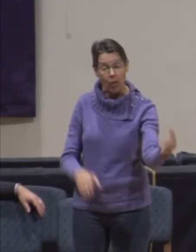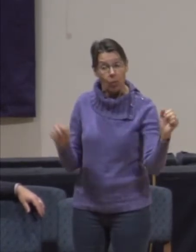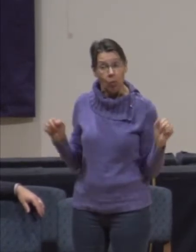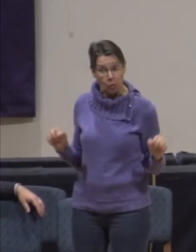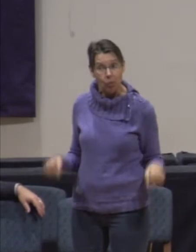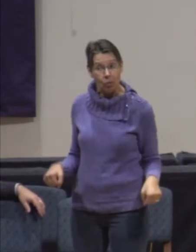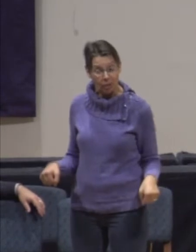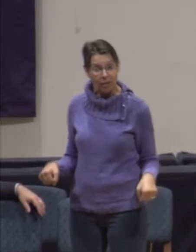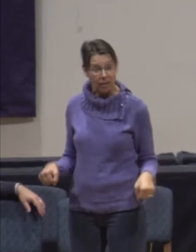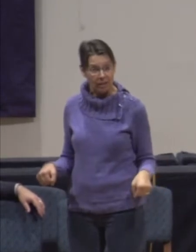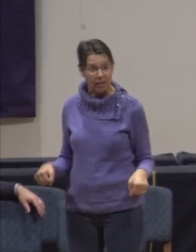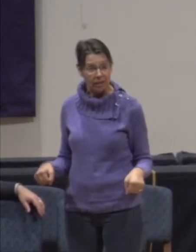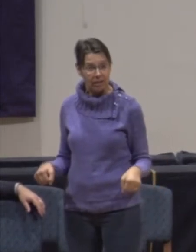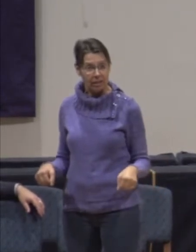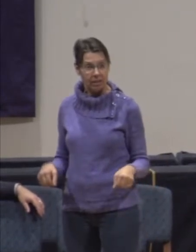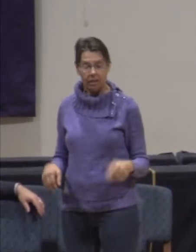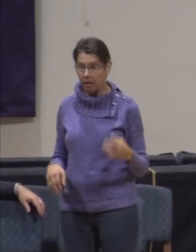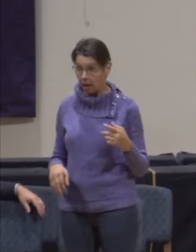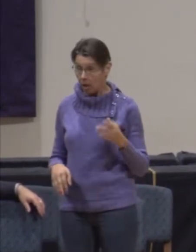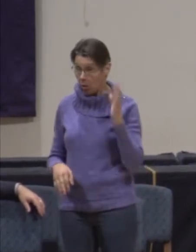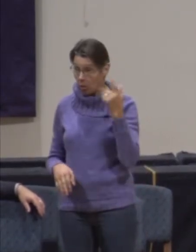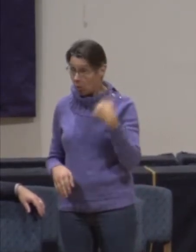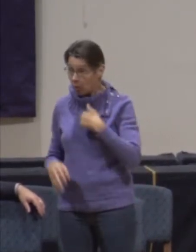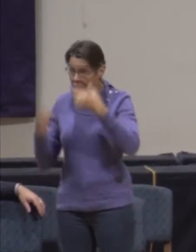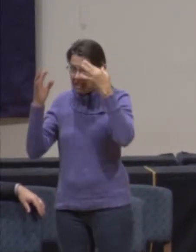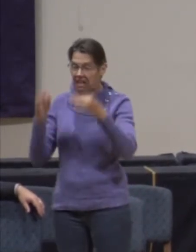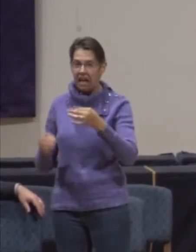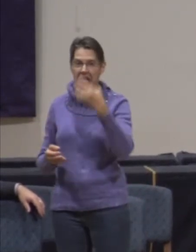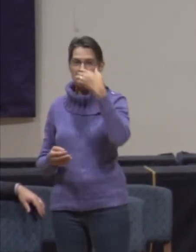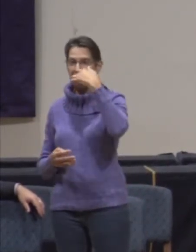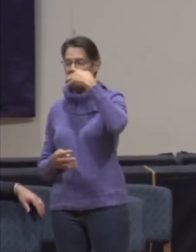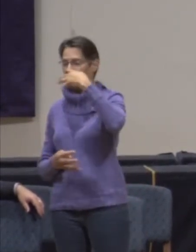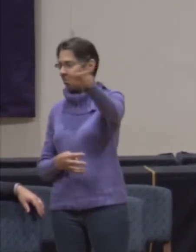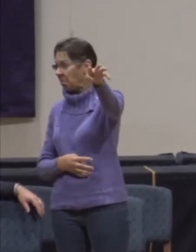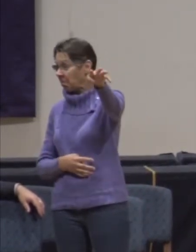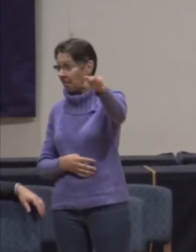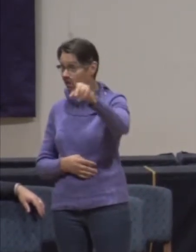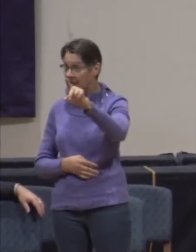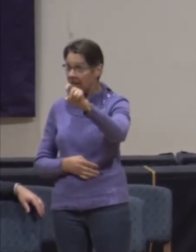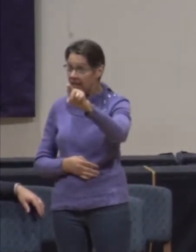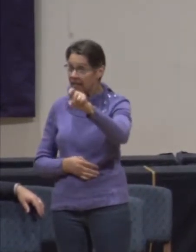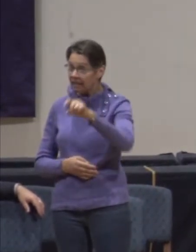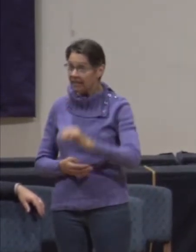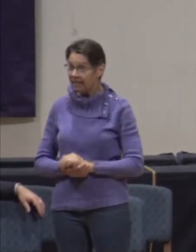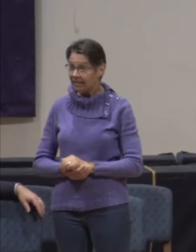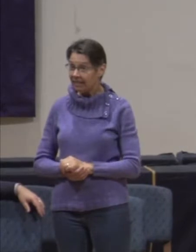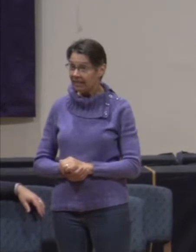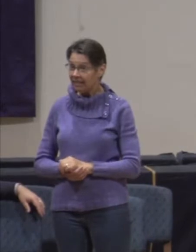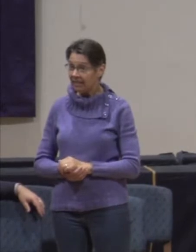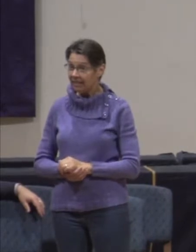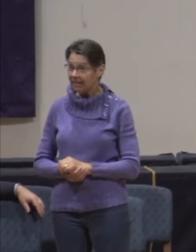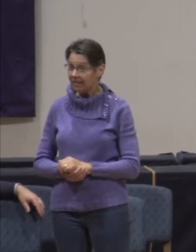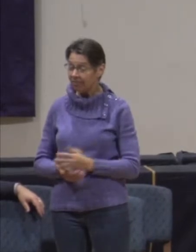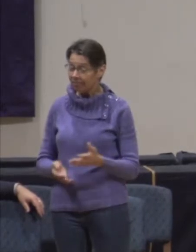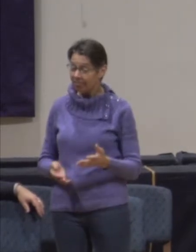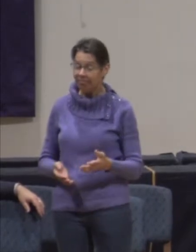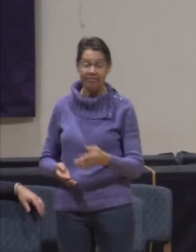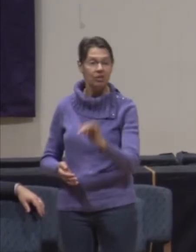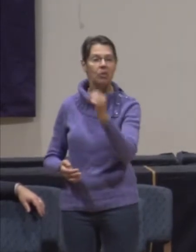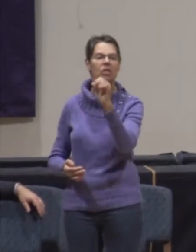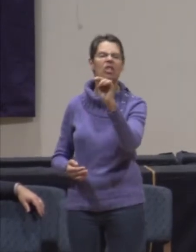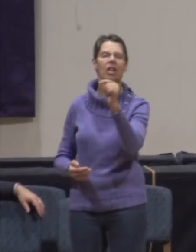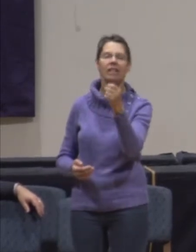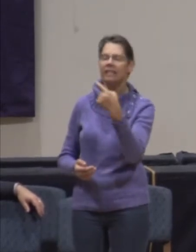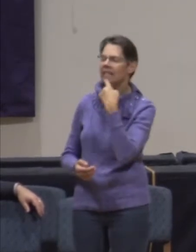we going to choose to not care? Jonathan says to David, here's what I will do. I'll find out from my